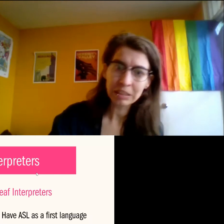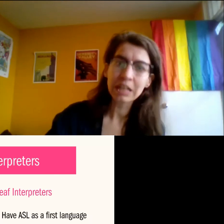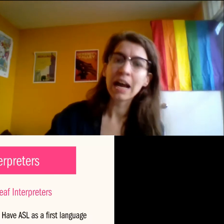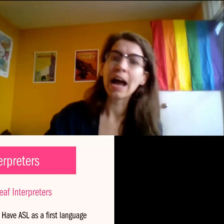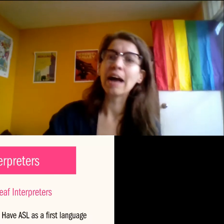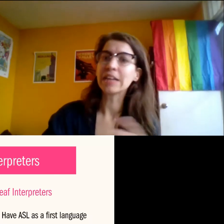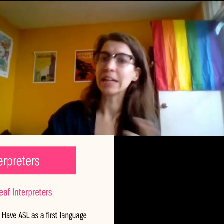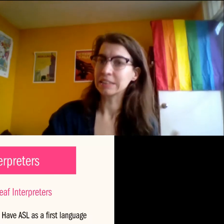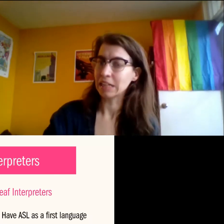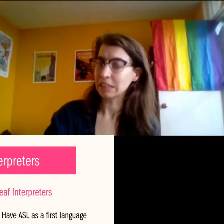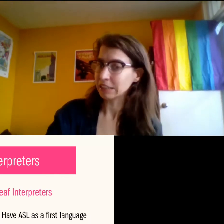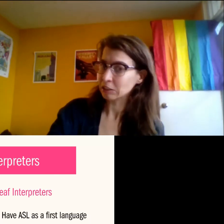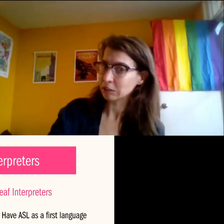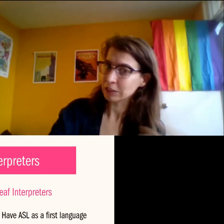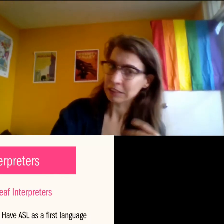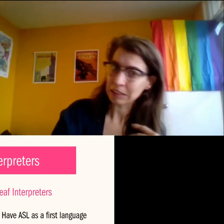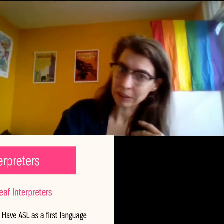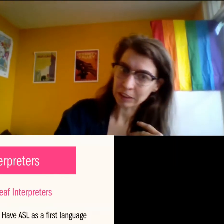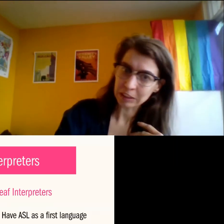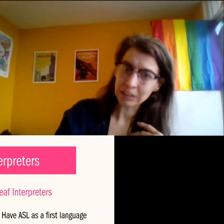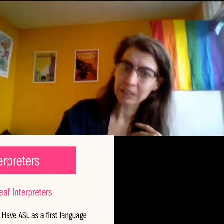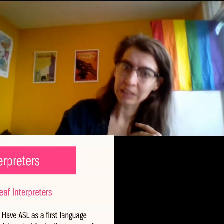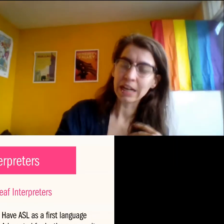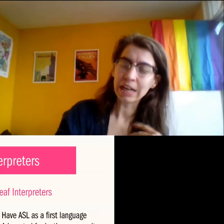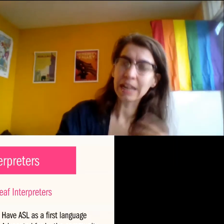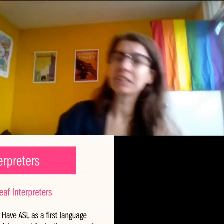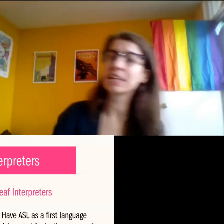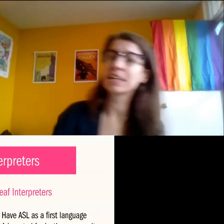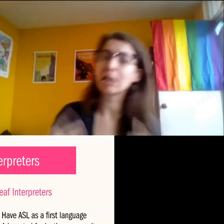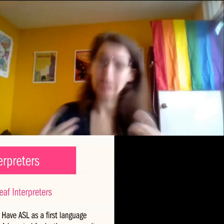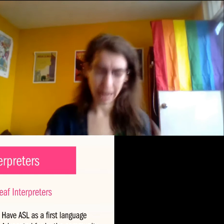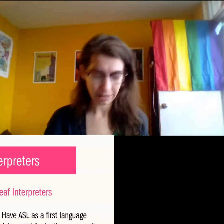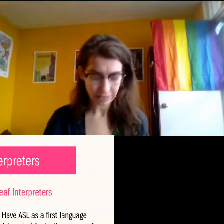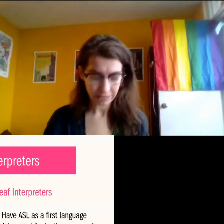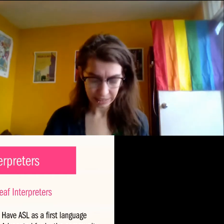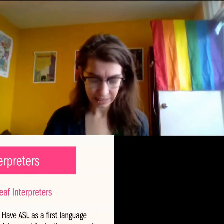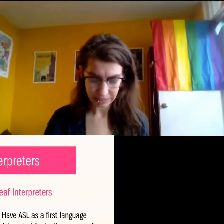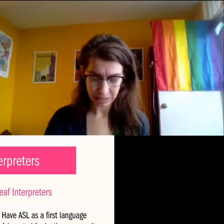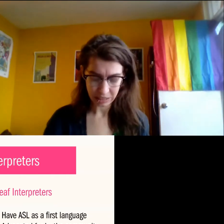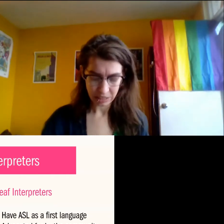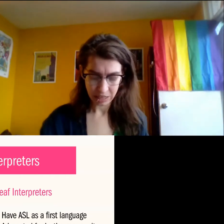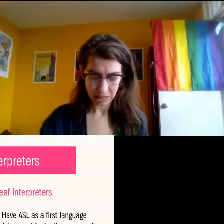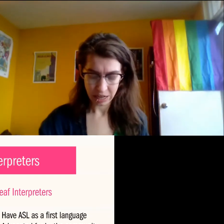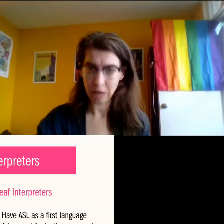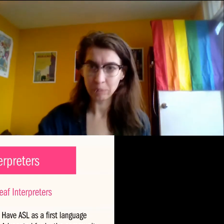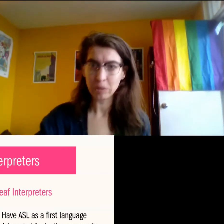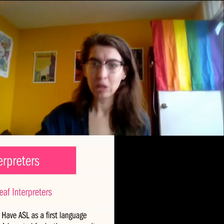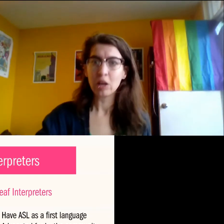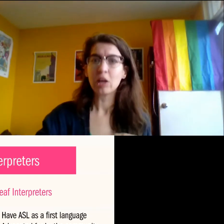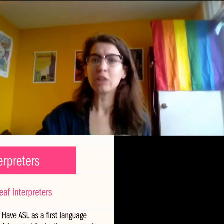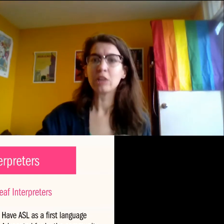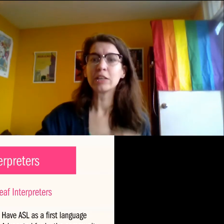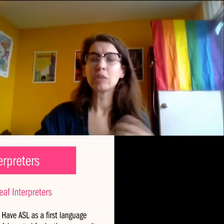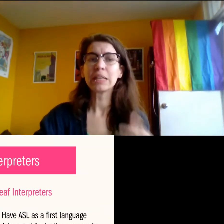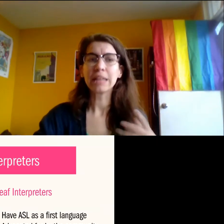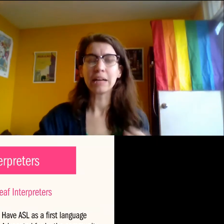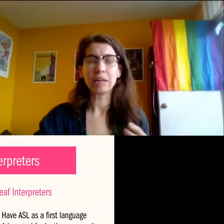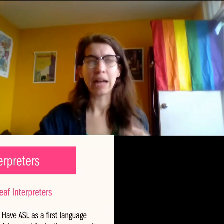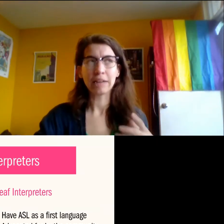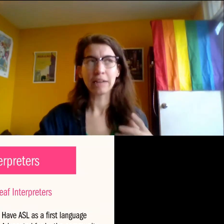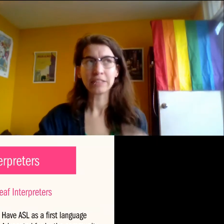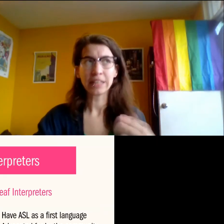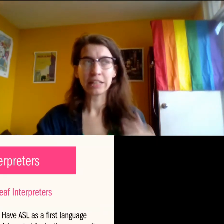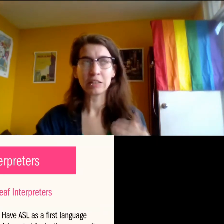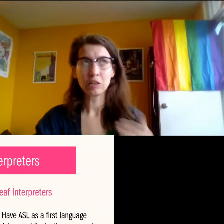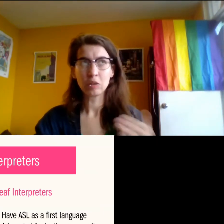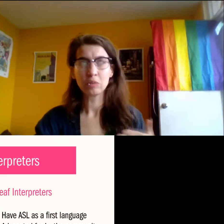deaf interpreters have ASL as their first language and they are advocated. Um, they're being,